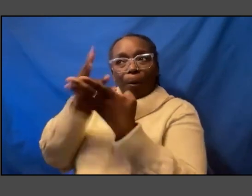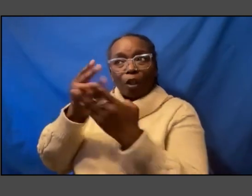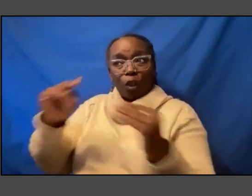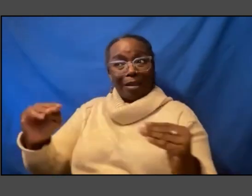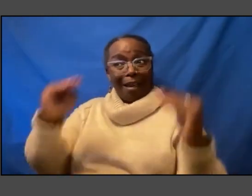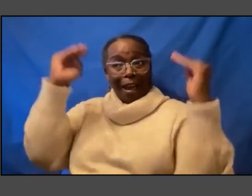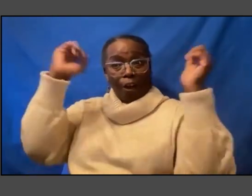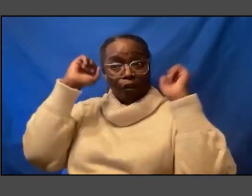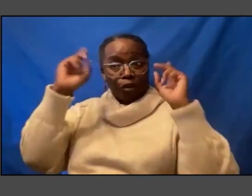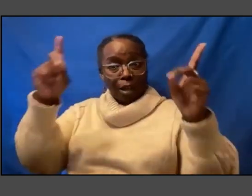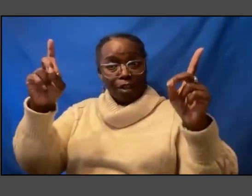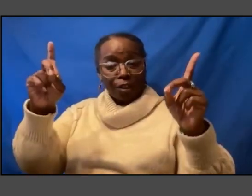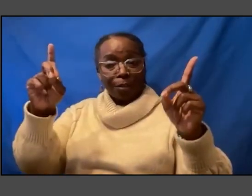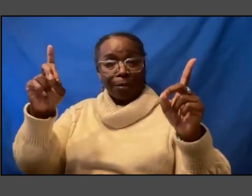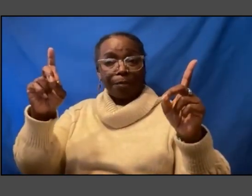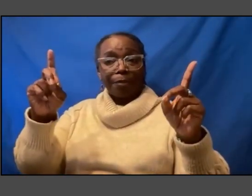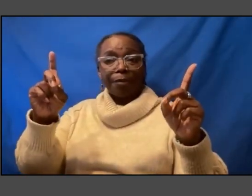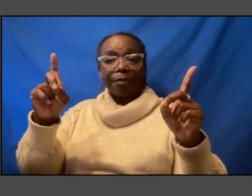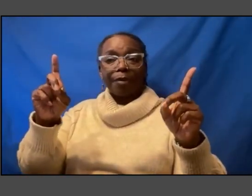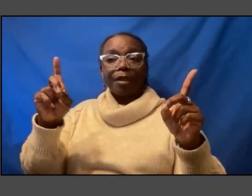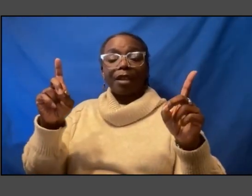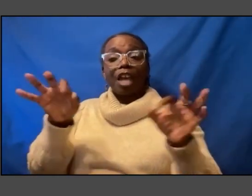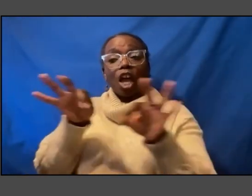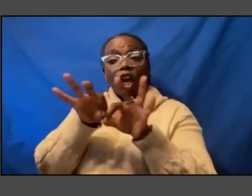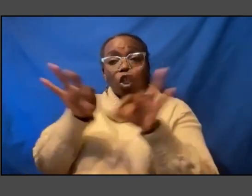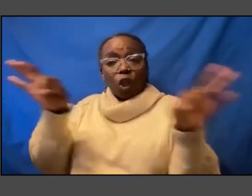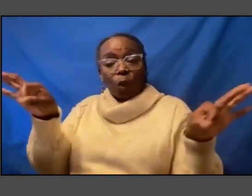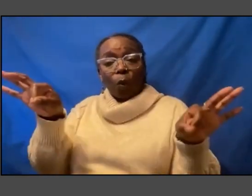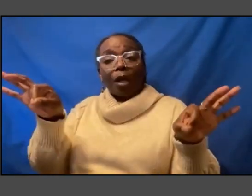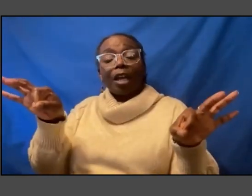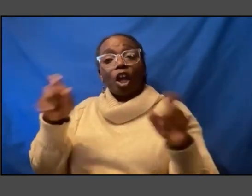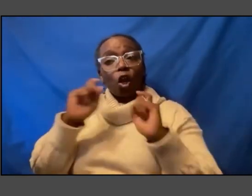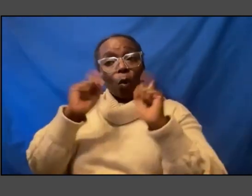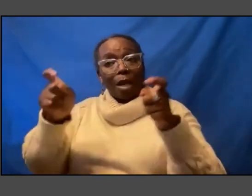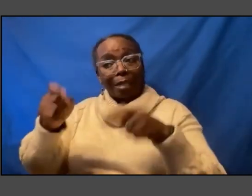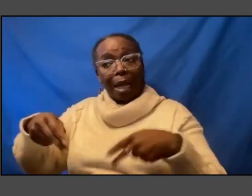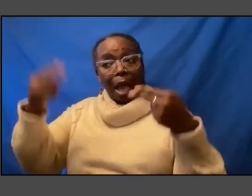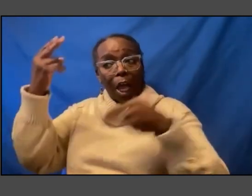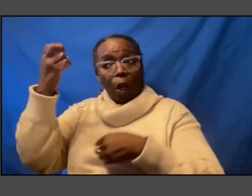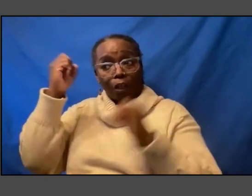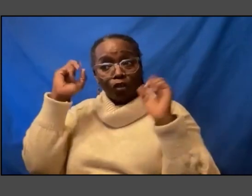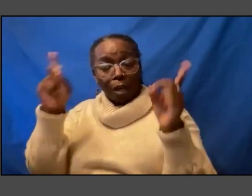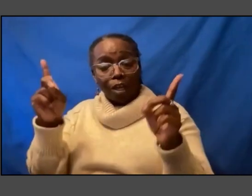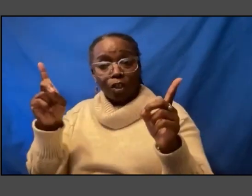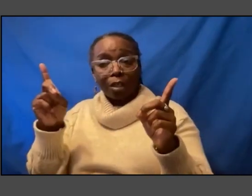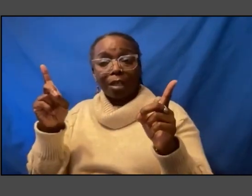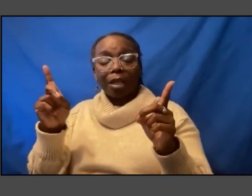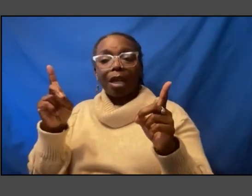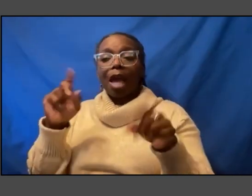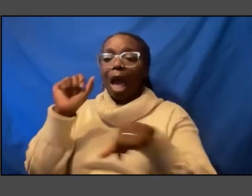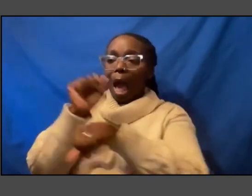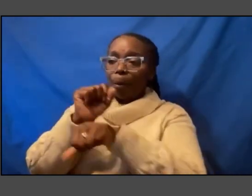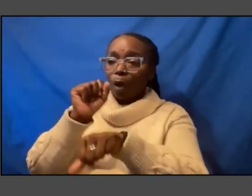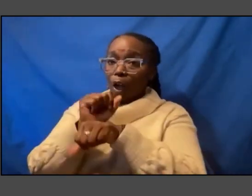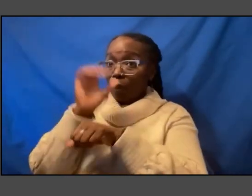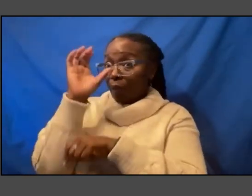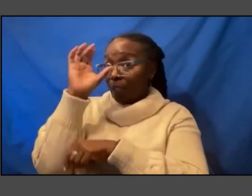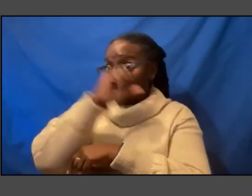a degree granting higher education so you know operating always on the assumption that there are porous